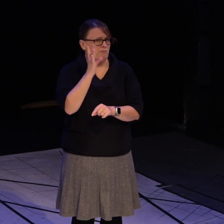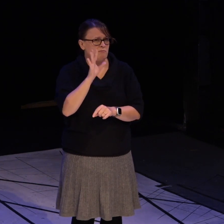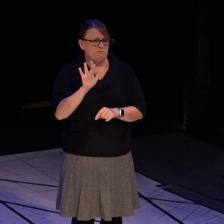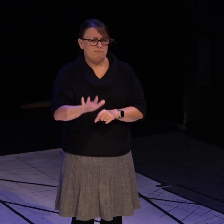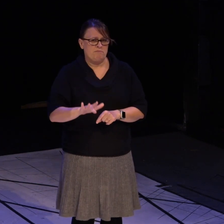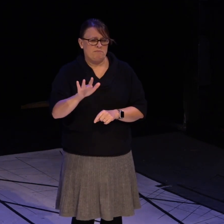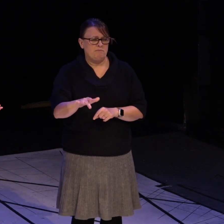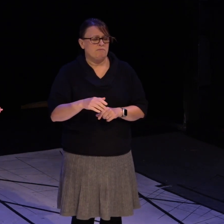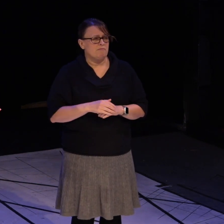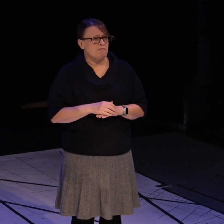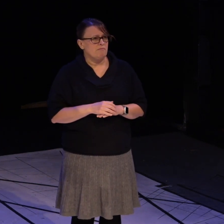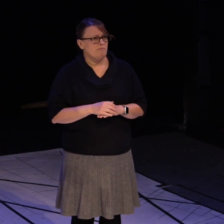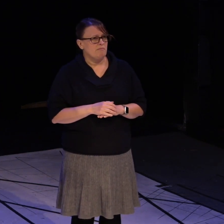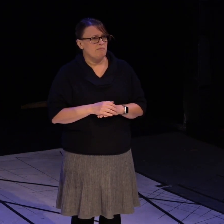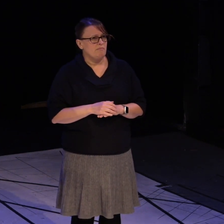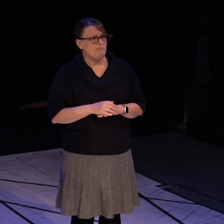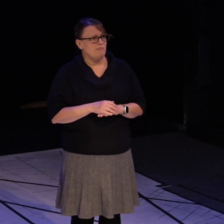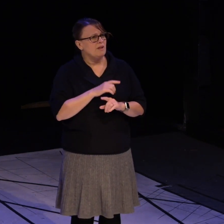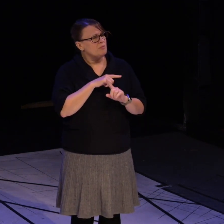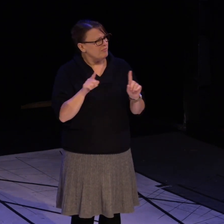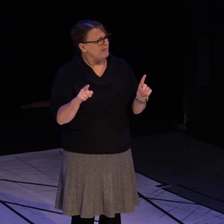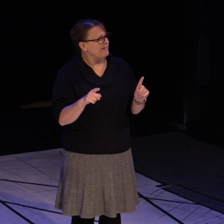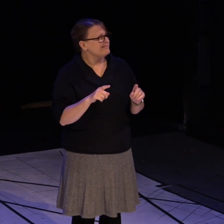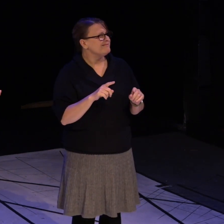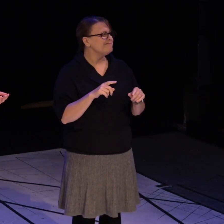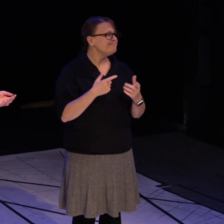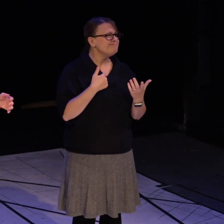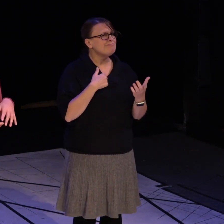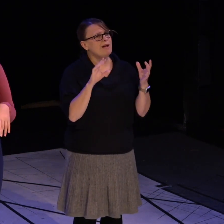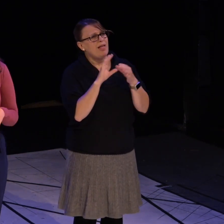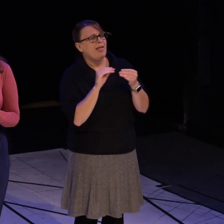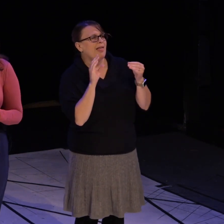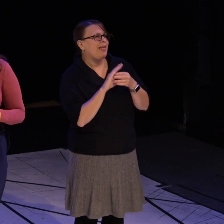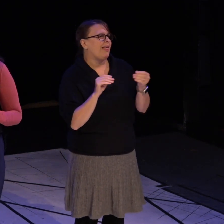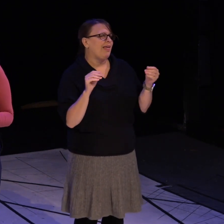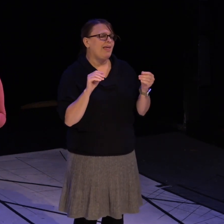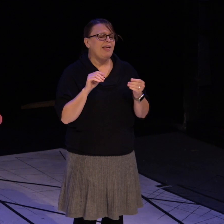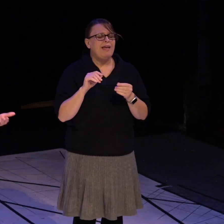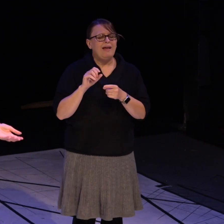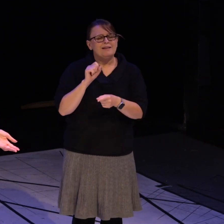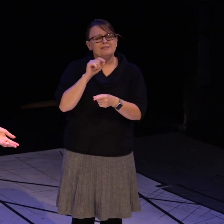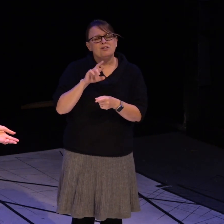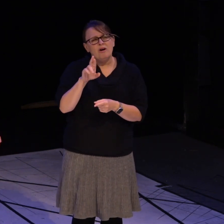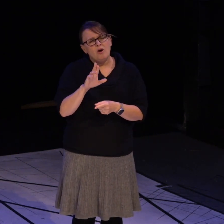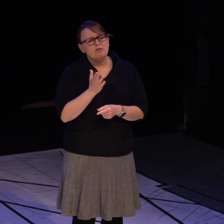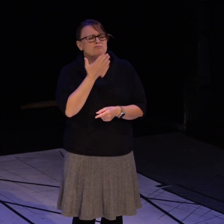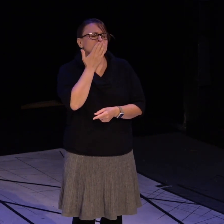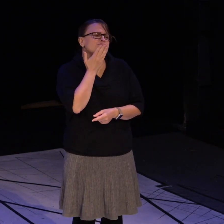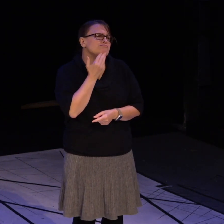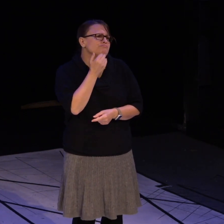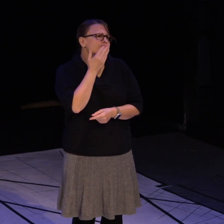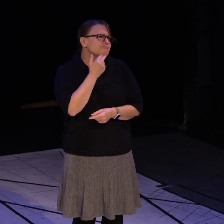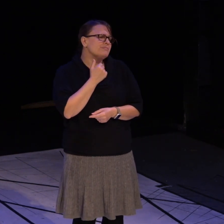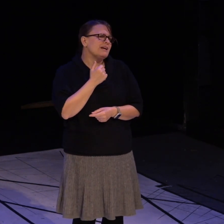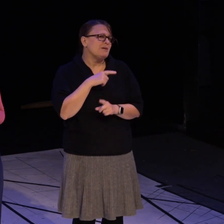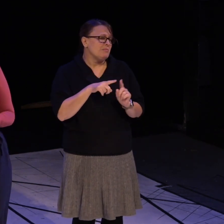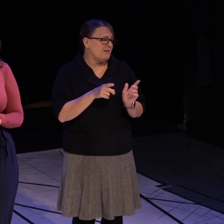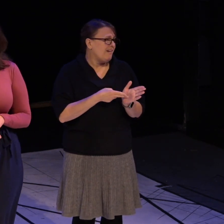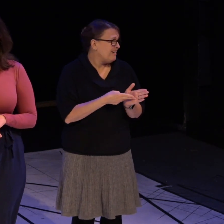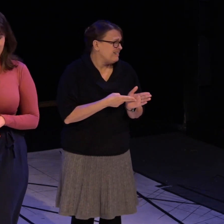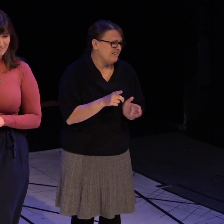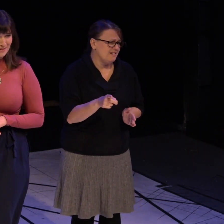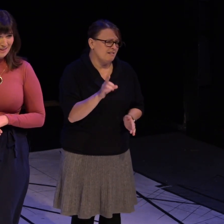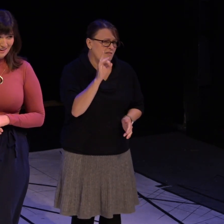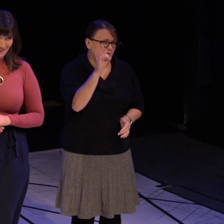But I normally paint Harbor Star as this, like, sweet horse, this kind, loving animal. But honestly, he's a